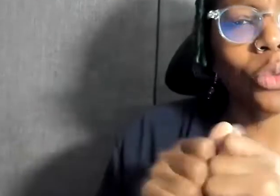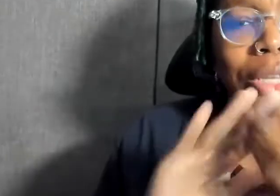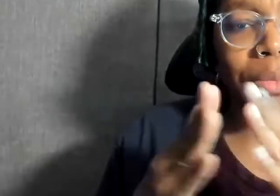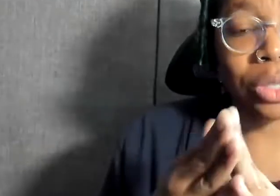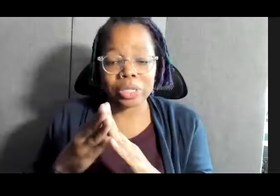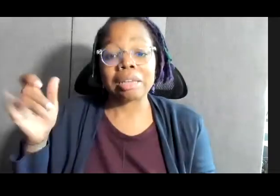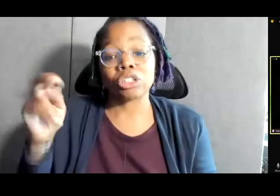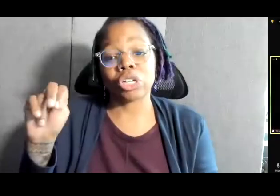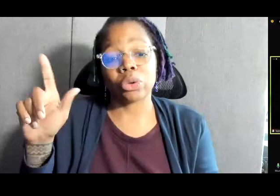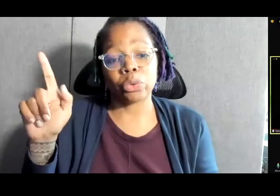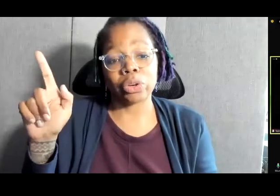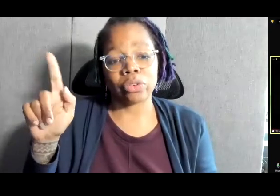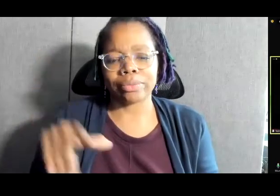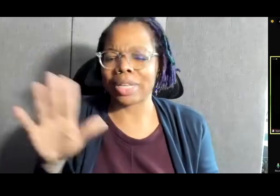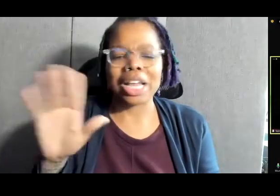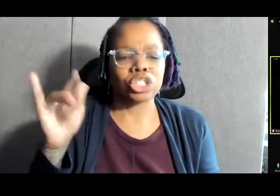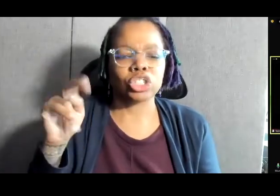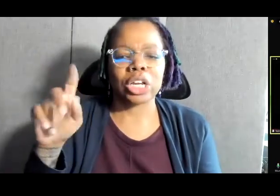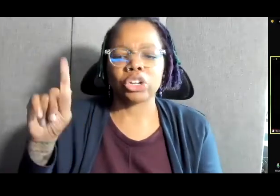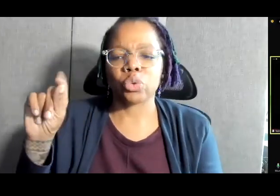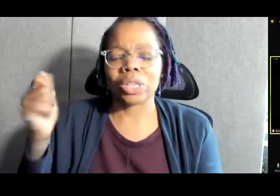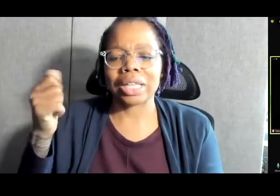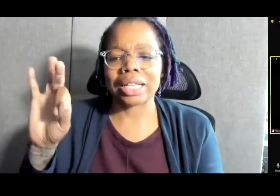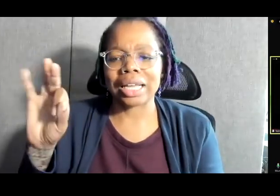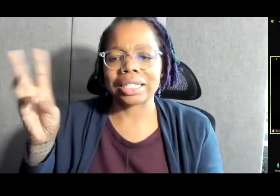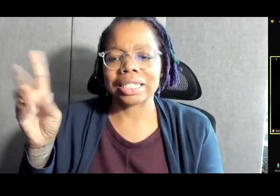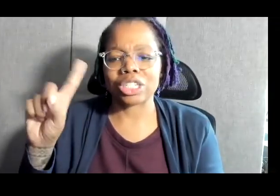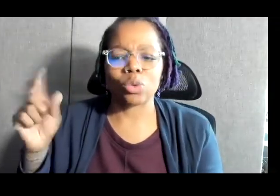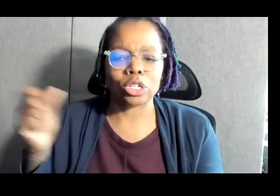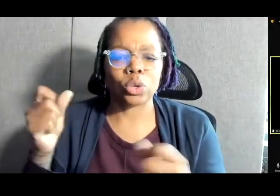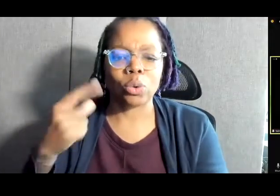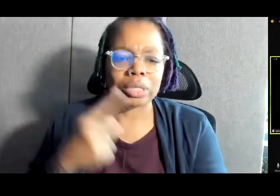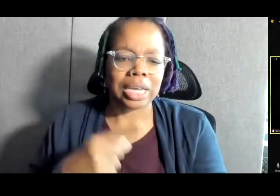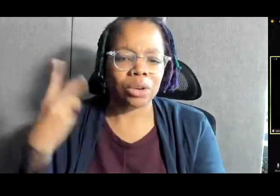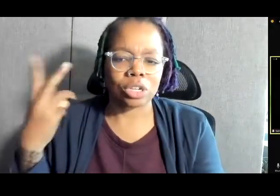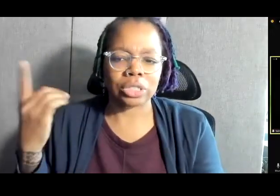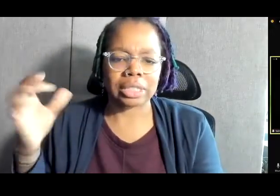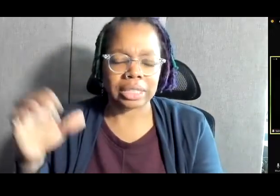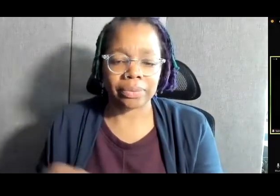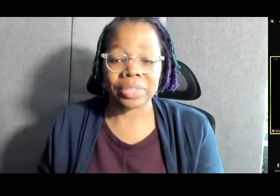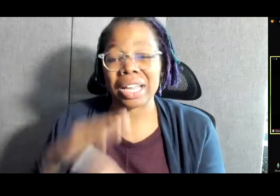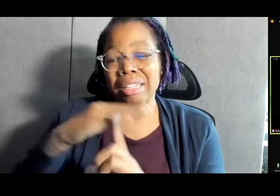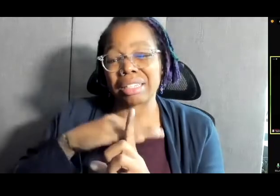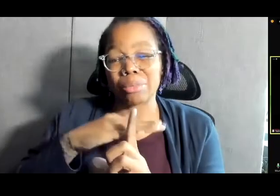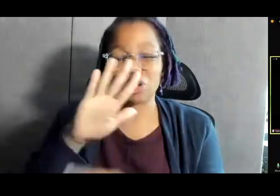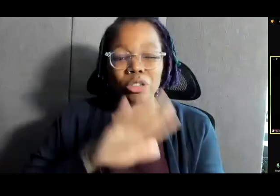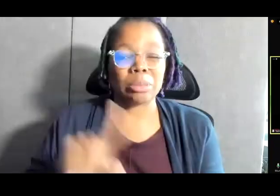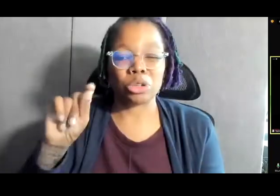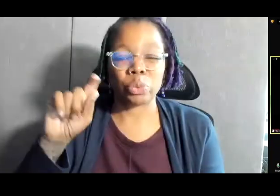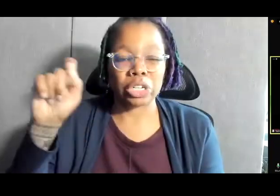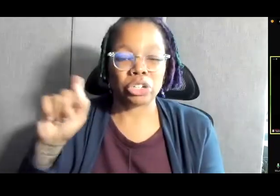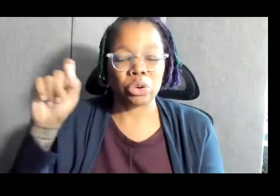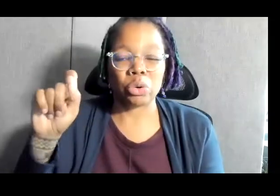January 20, excuse me, 1961 was a cold day in Washington, D.C. The temperature was about 20 degrees Fahrenheit,